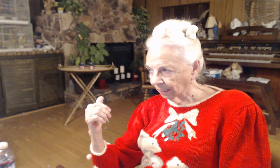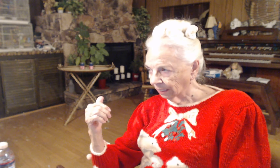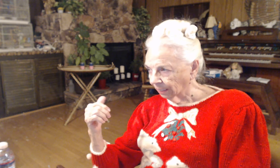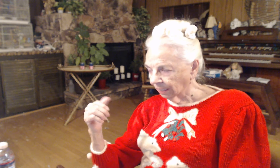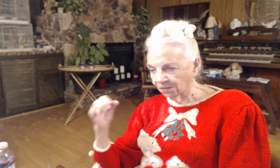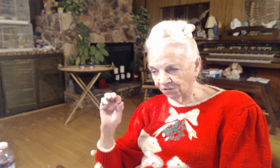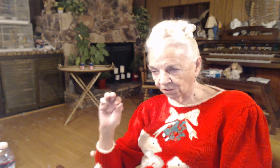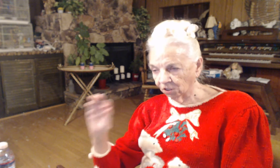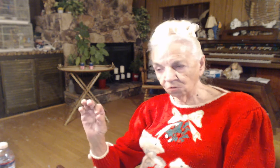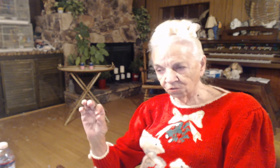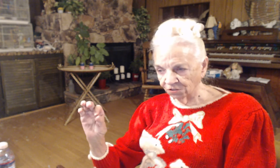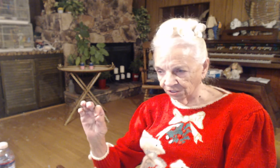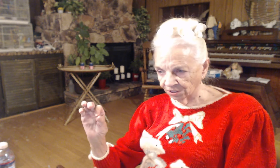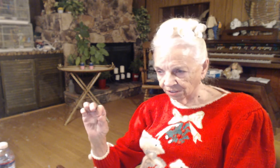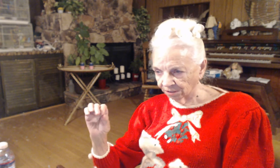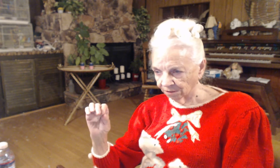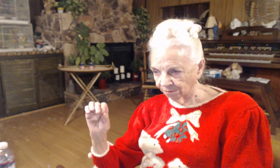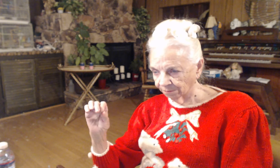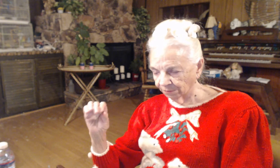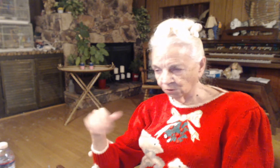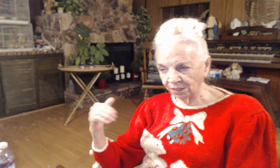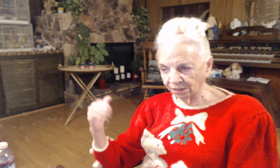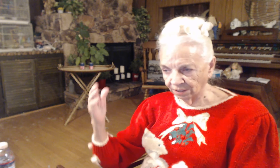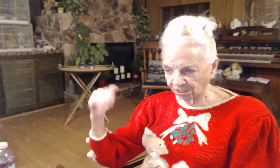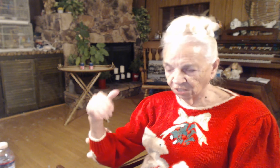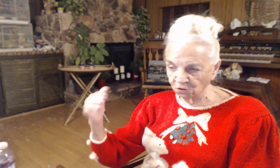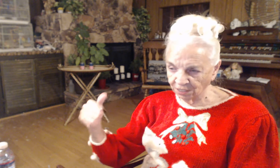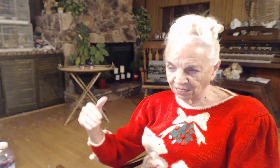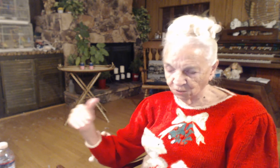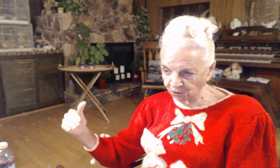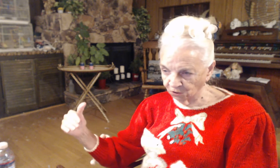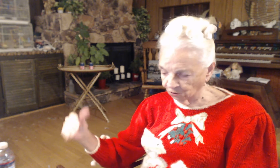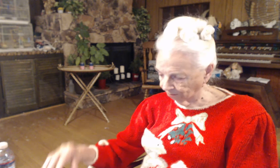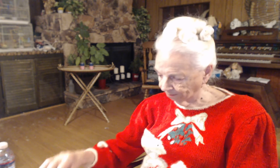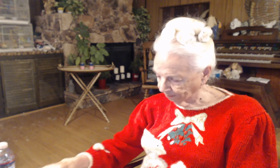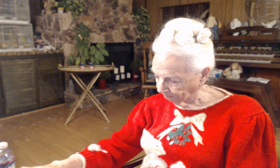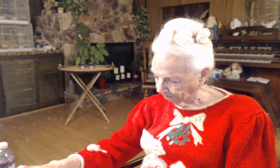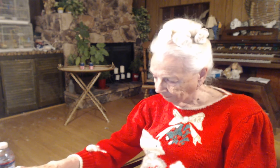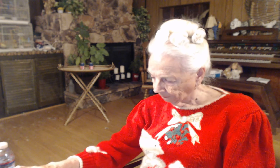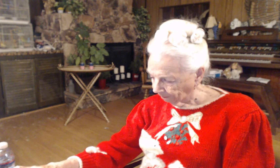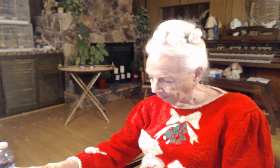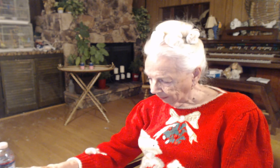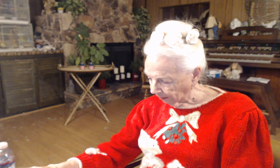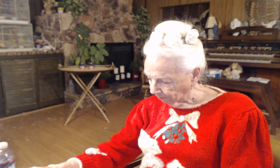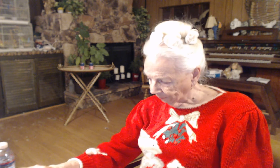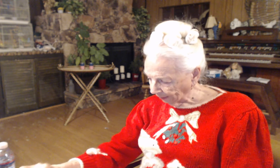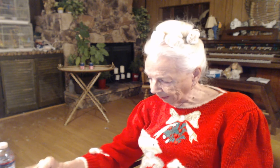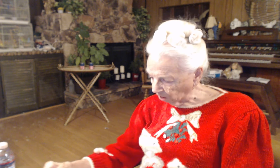Is the closeness between the teacher slash preacher and God.